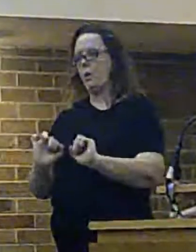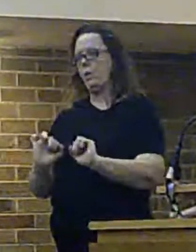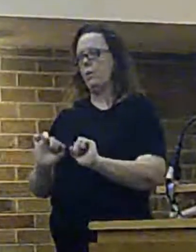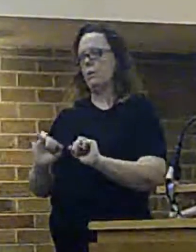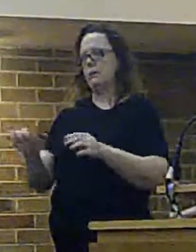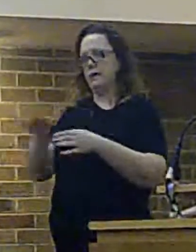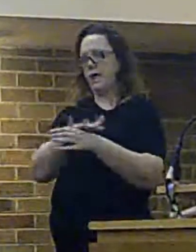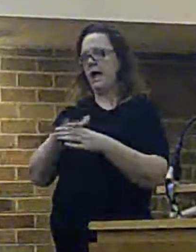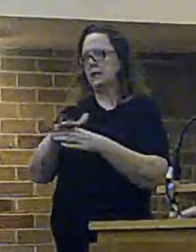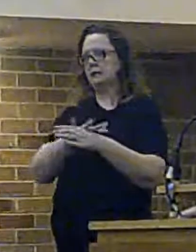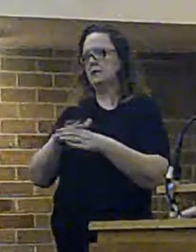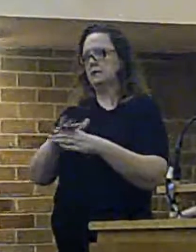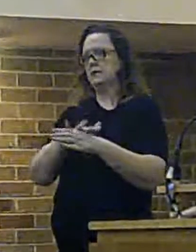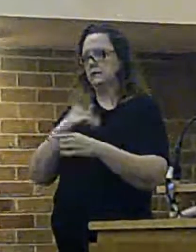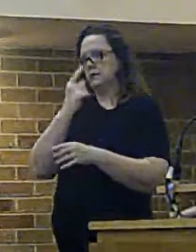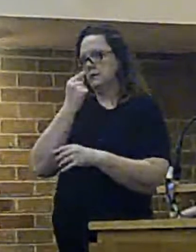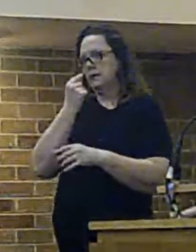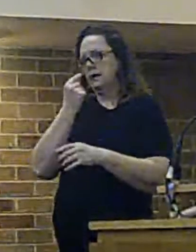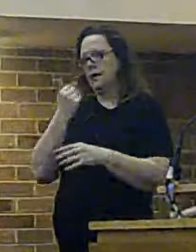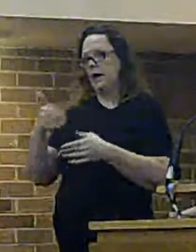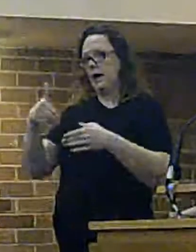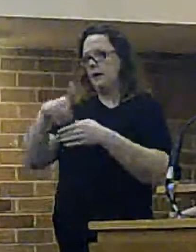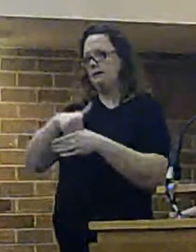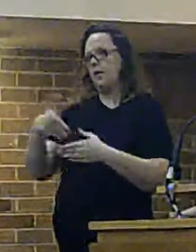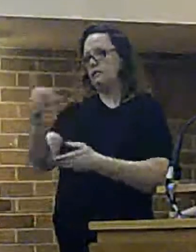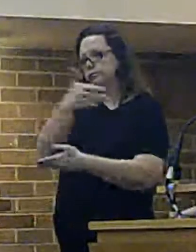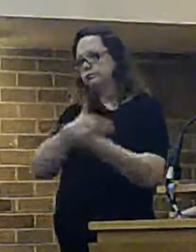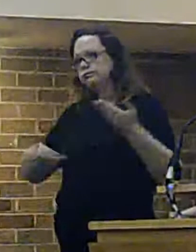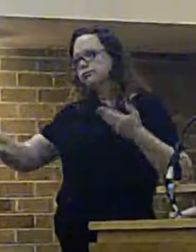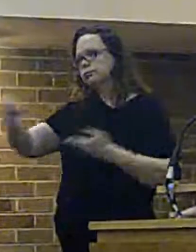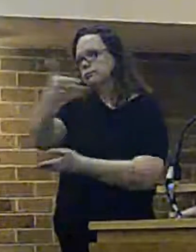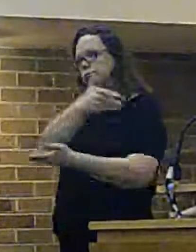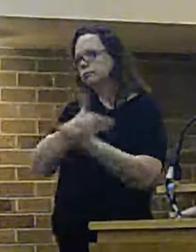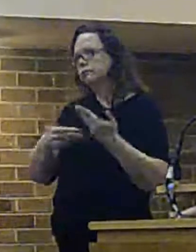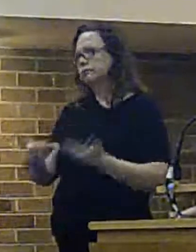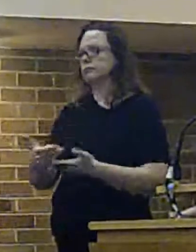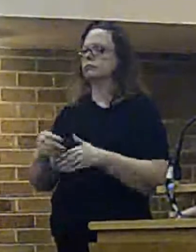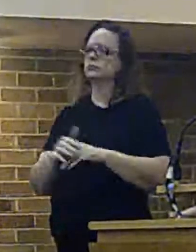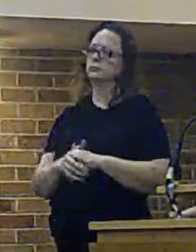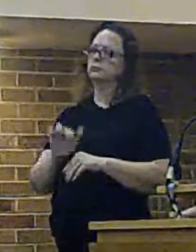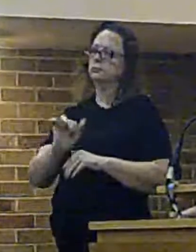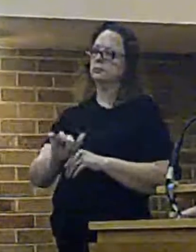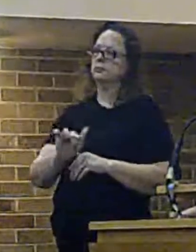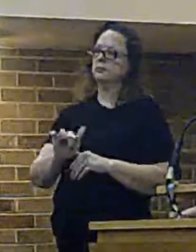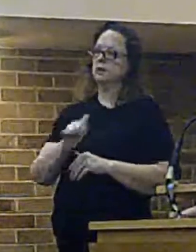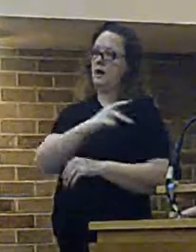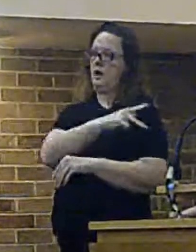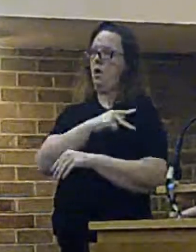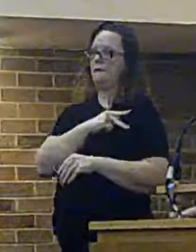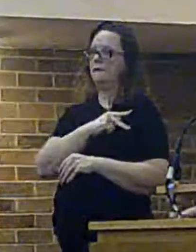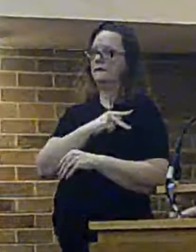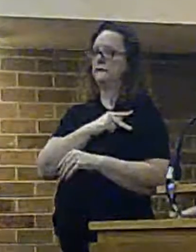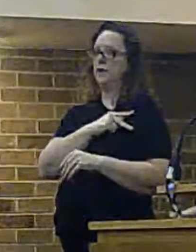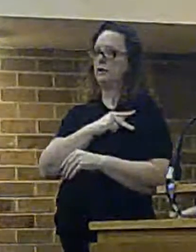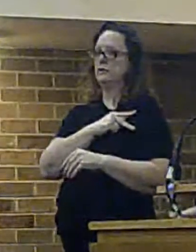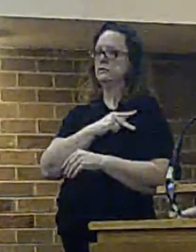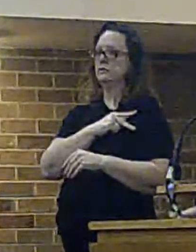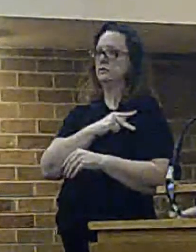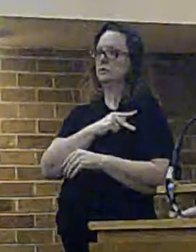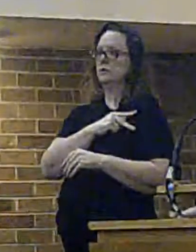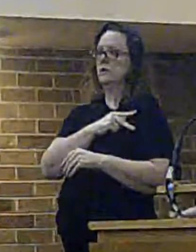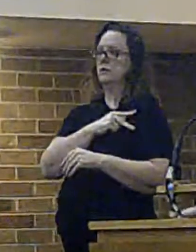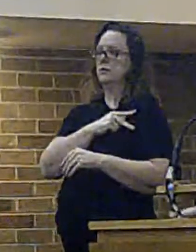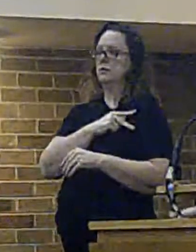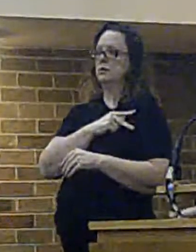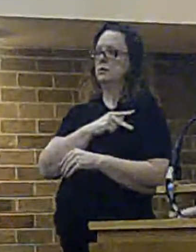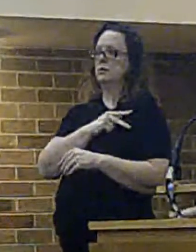therefore it is within their gift to enter into those discussions with us. And their officers are only doing what we are directed to